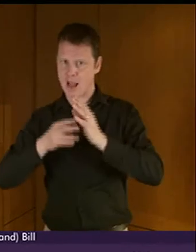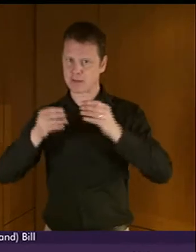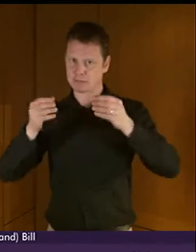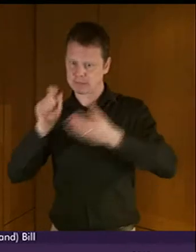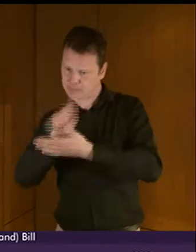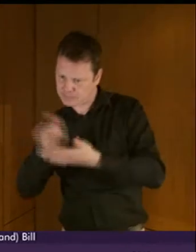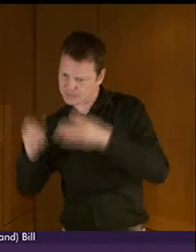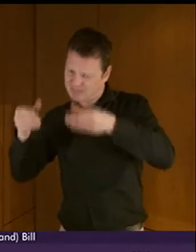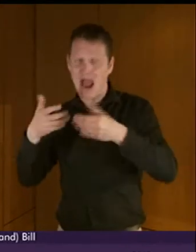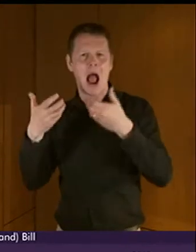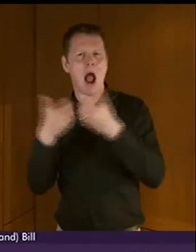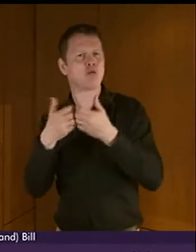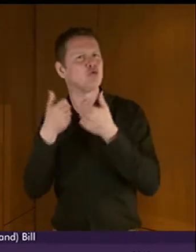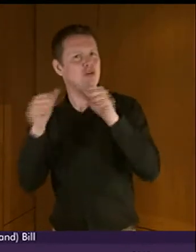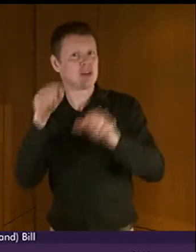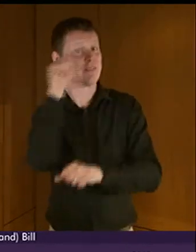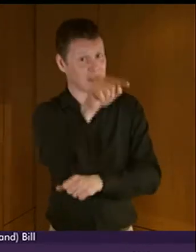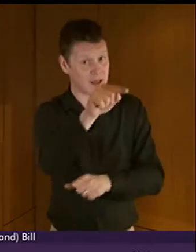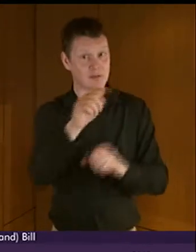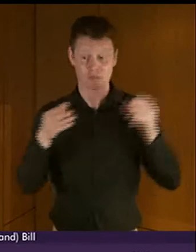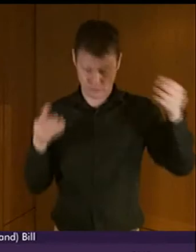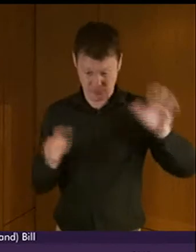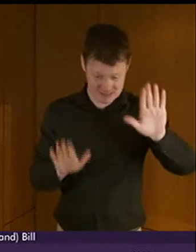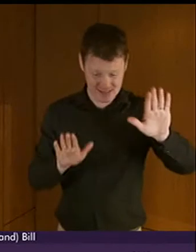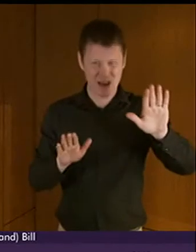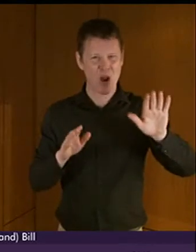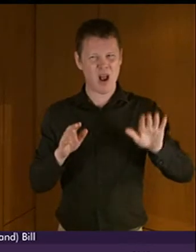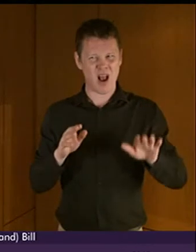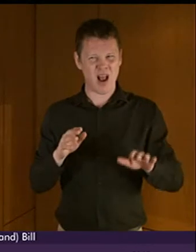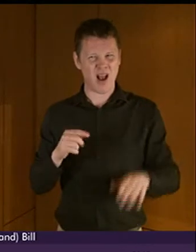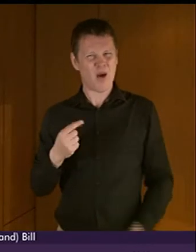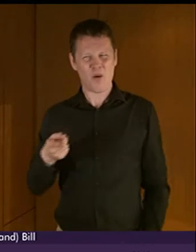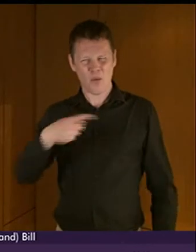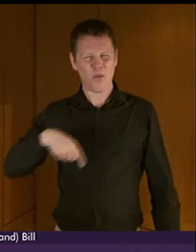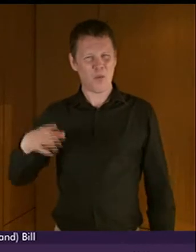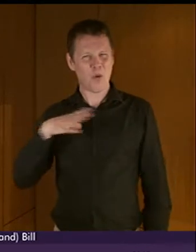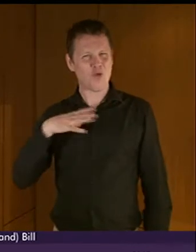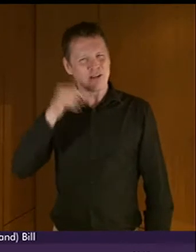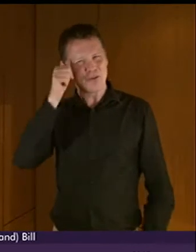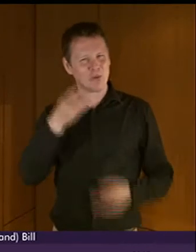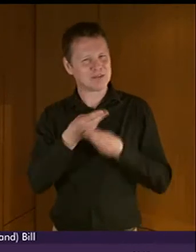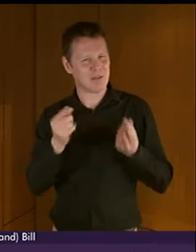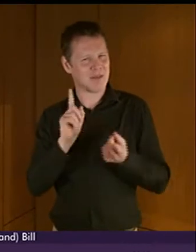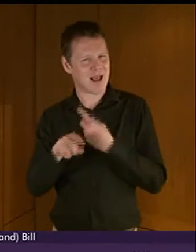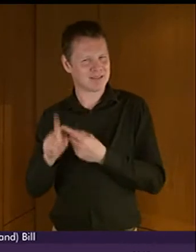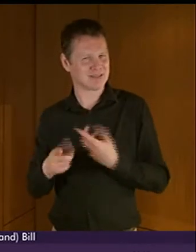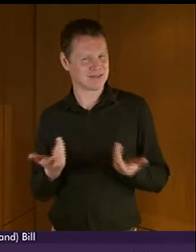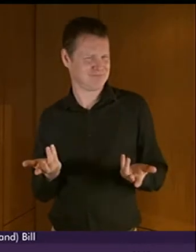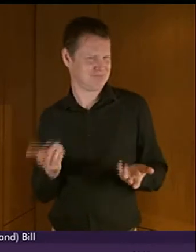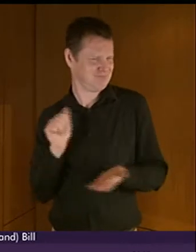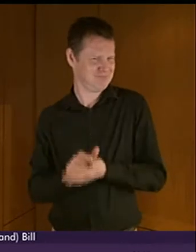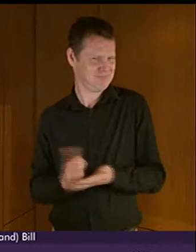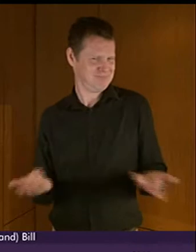how we might do that, then surely we already know some of the answers. We know, do we not,